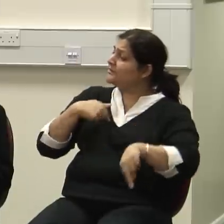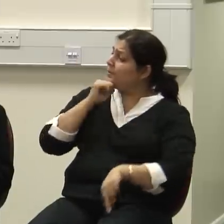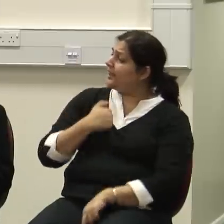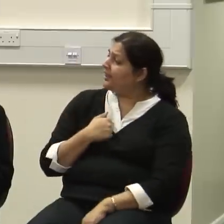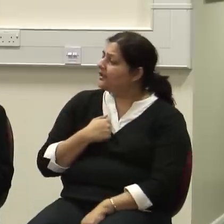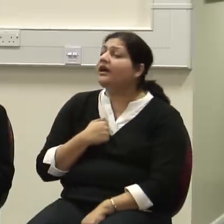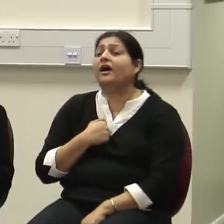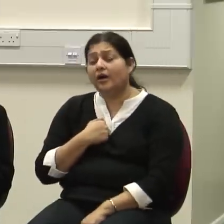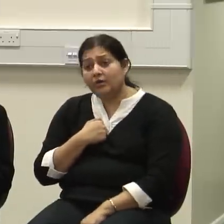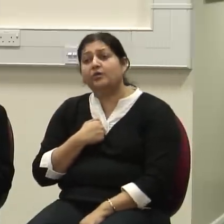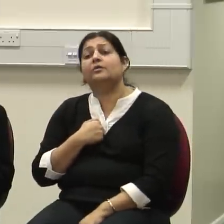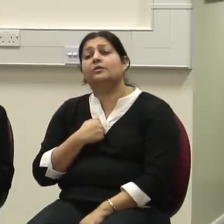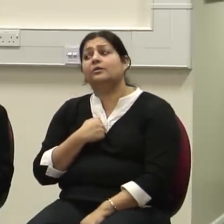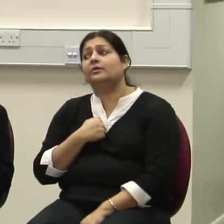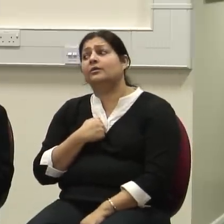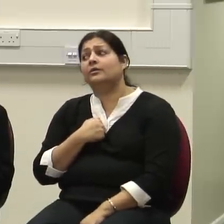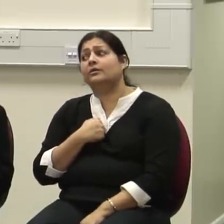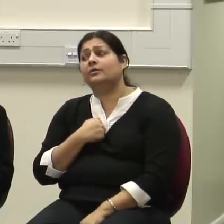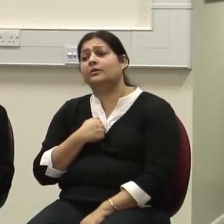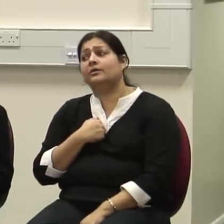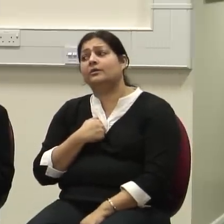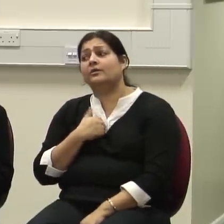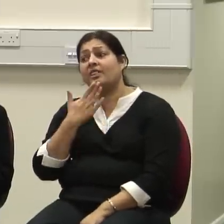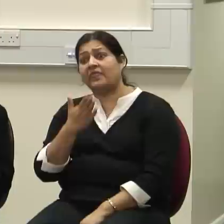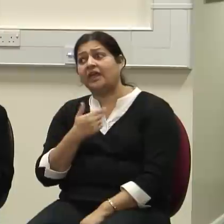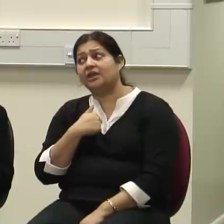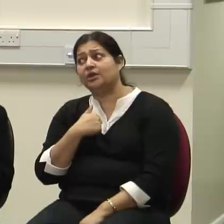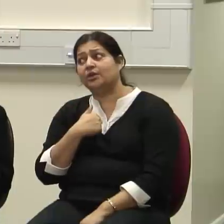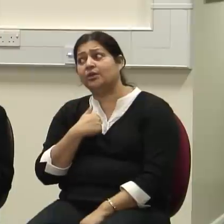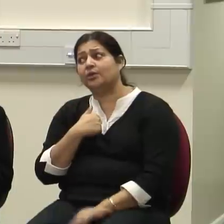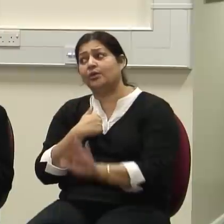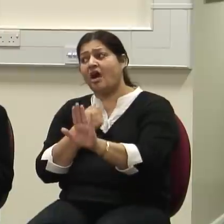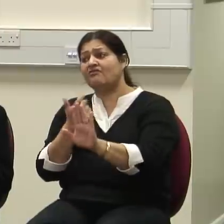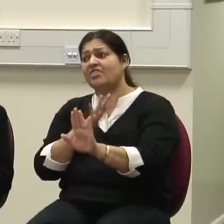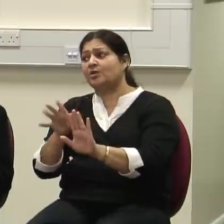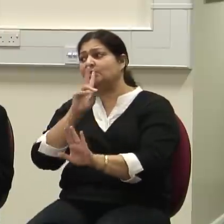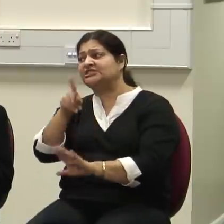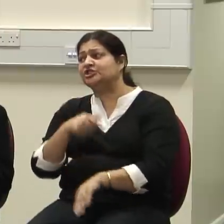And I would say, thank you. I would, if that's the case, then I would rather not see you.